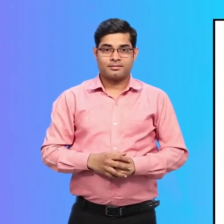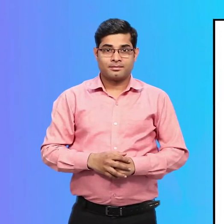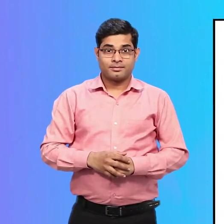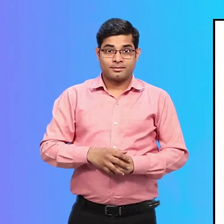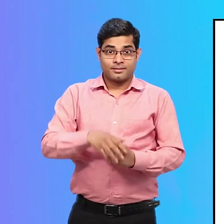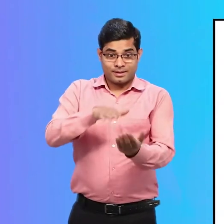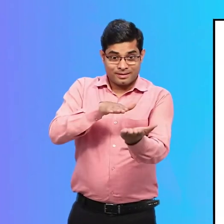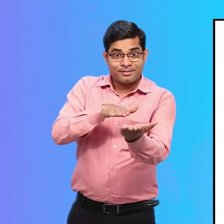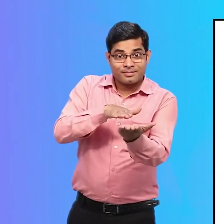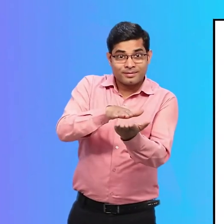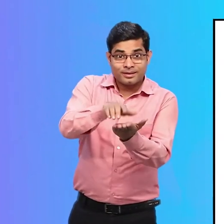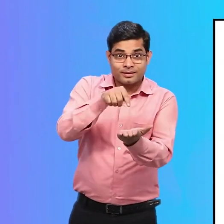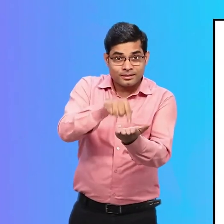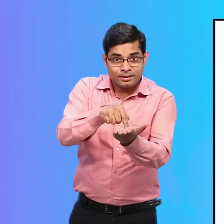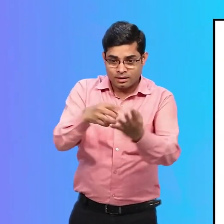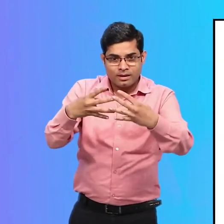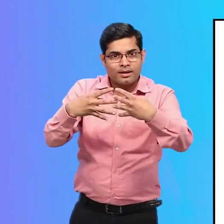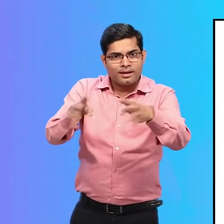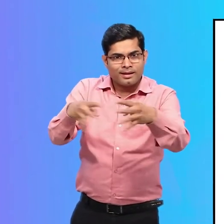The parking is close to the gate.